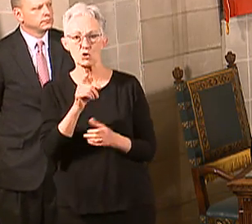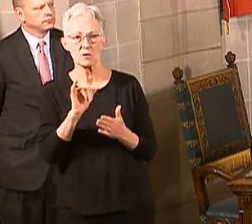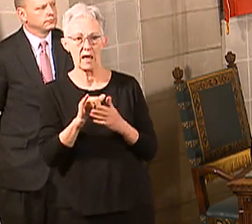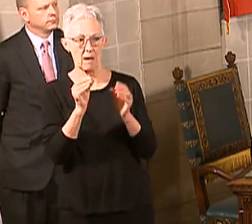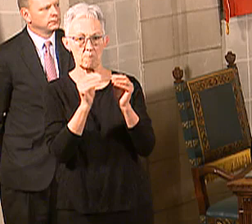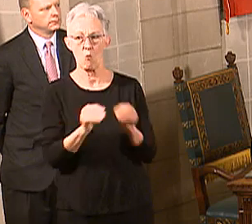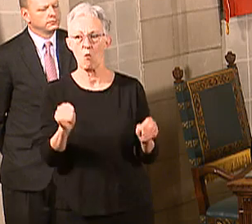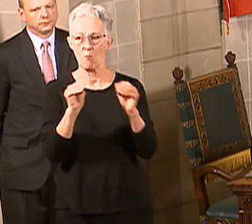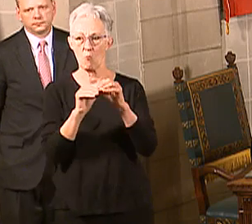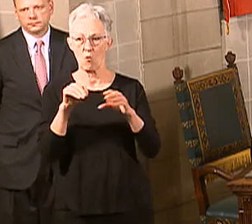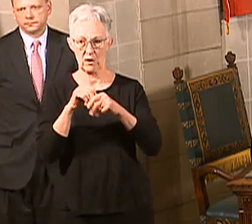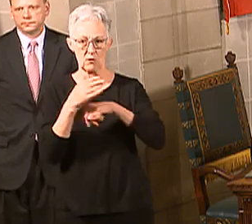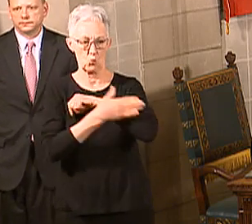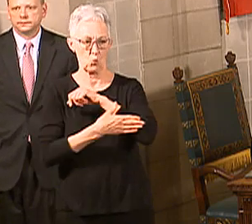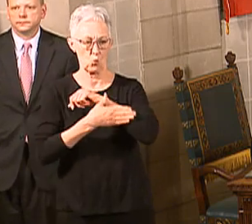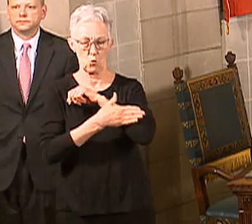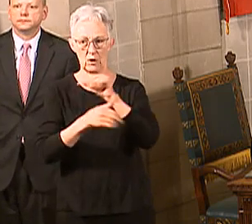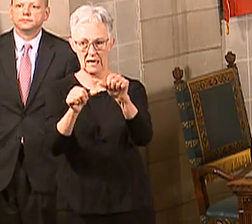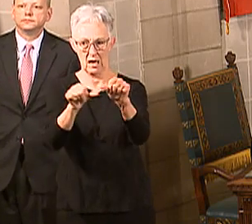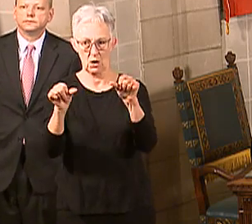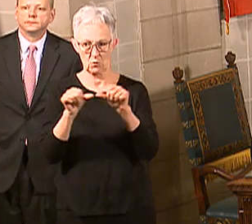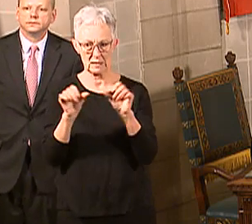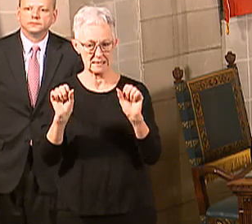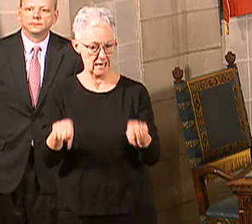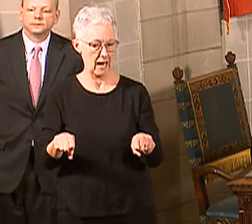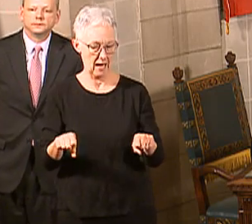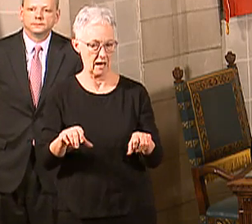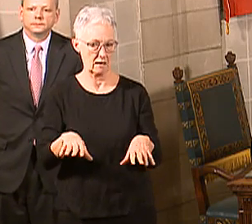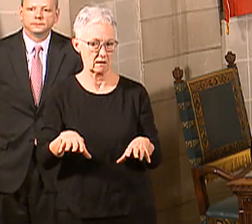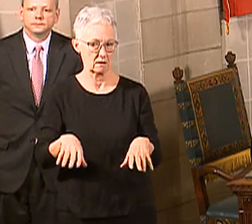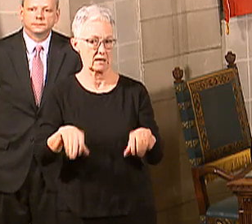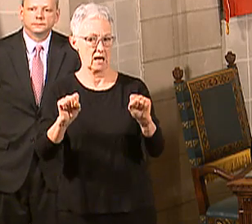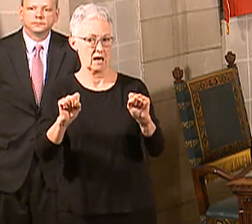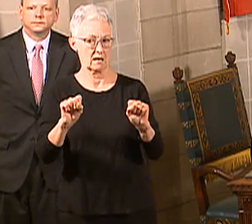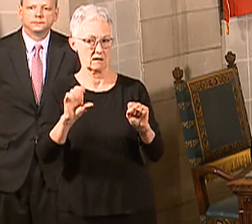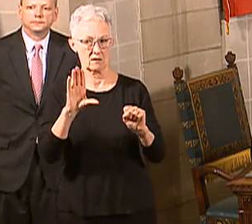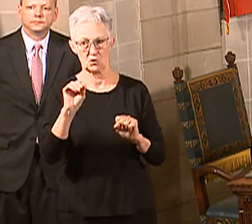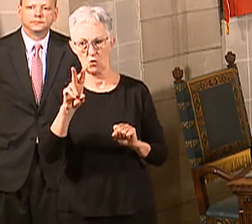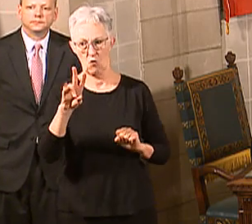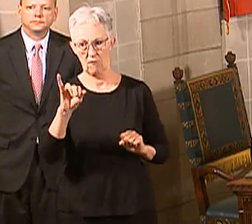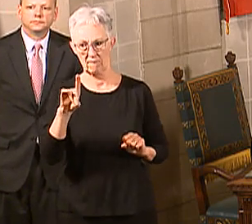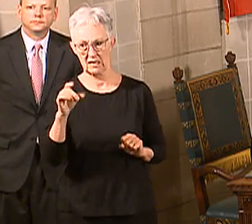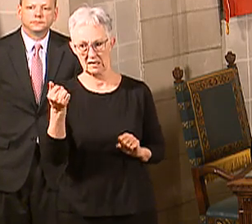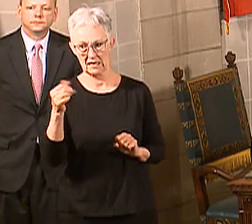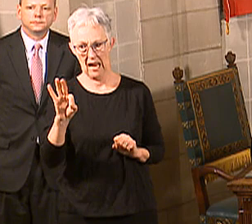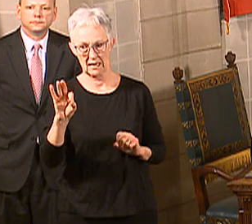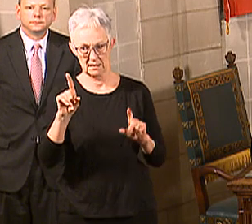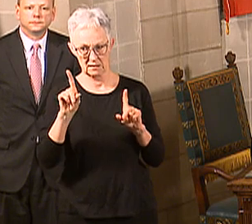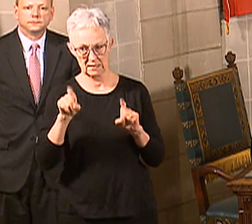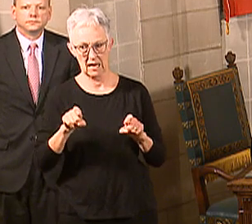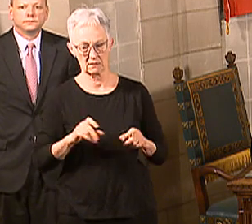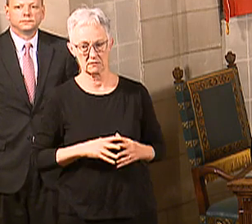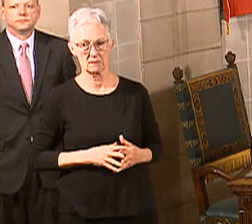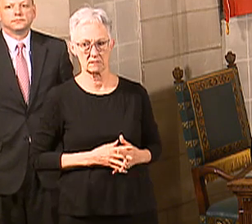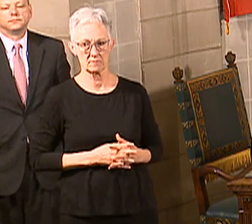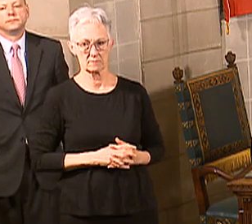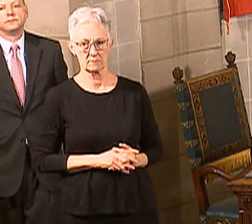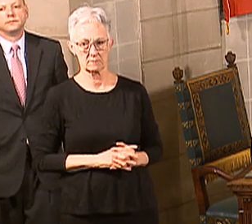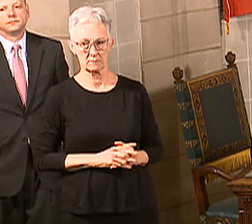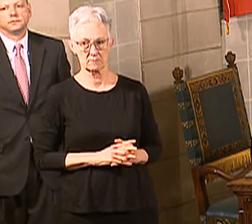are able to access that, too. Paul also wants to know about the Keystone XL pipeline, civil workers, how to do they do quarantine,